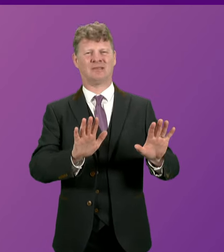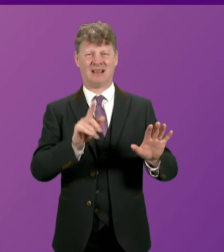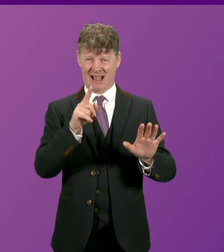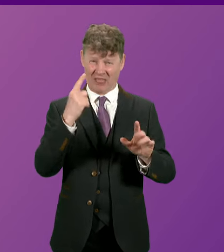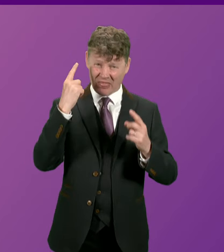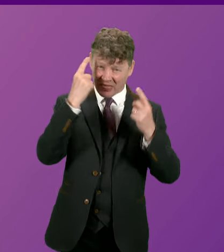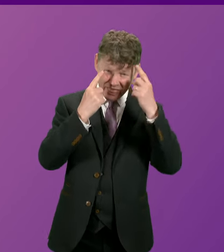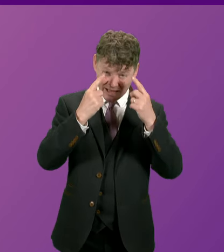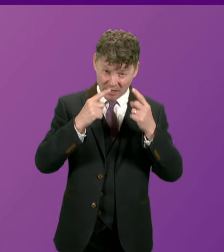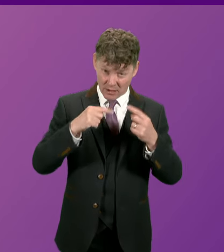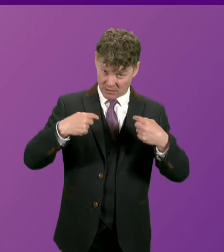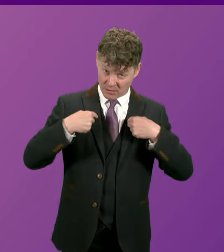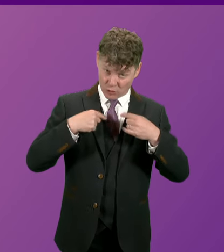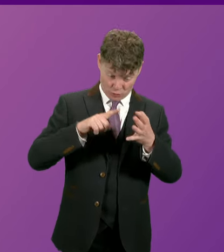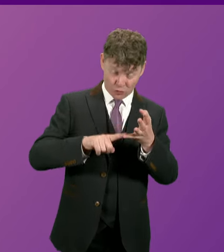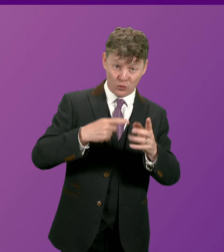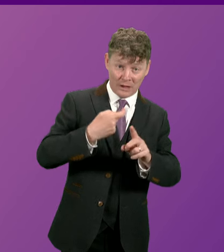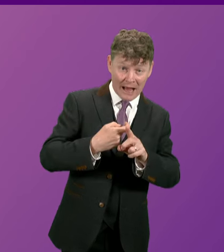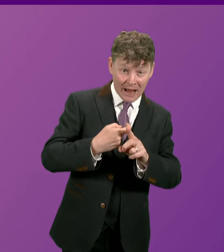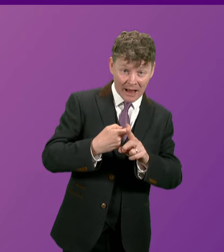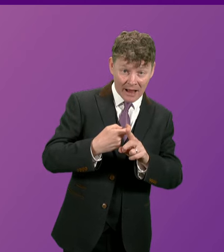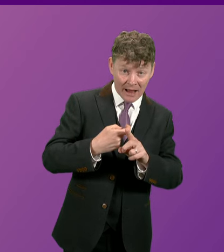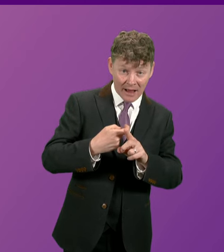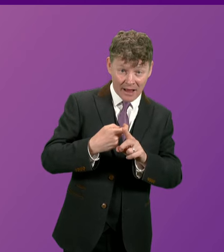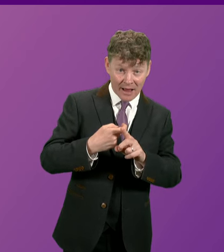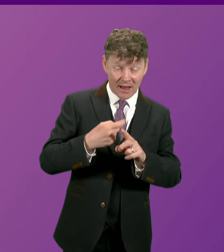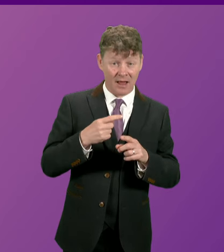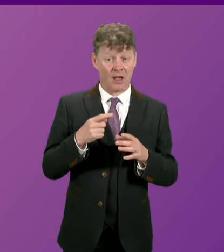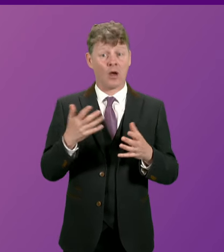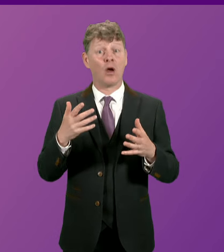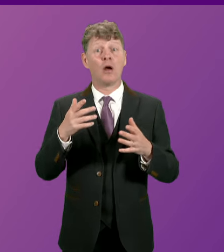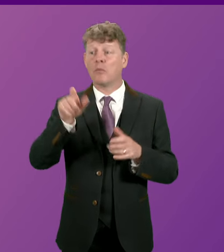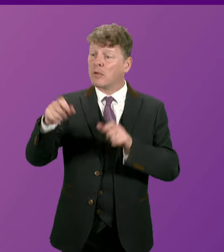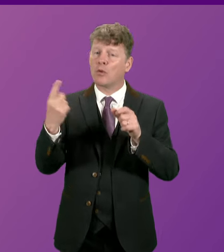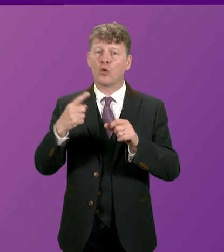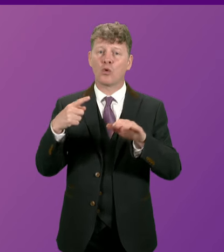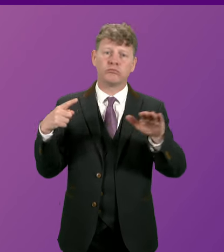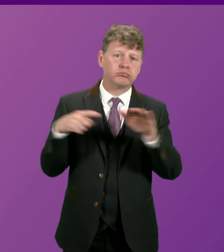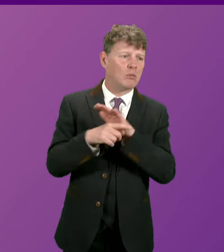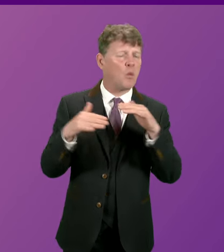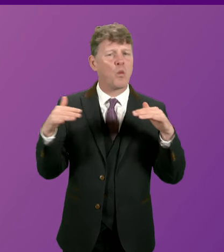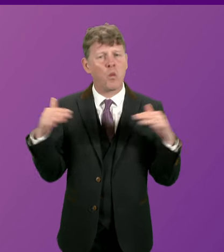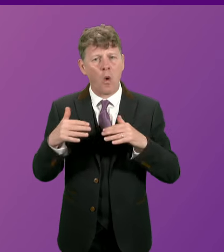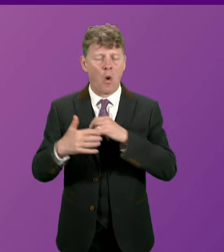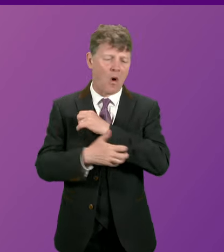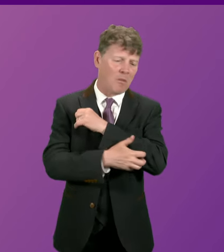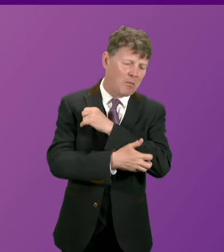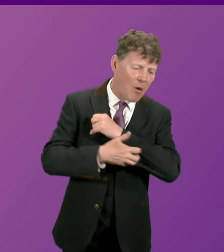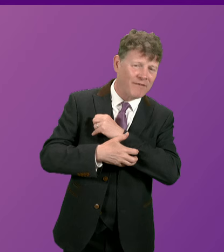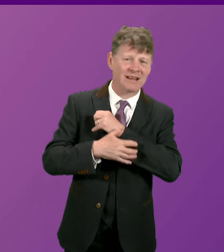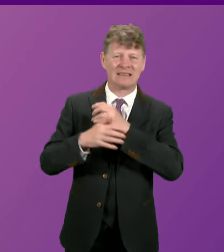country in the UK where those who flee often persecution, war or extreme poverty come to our shores